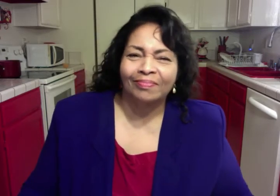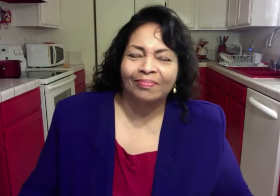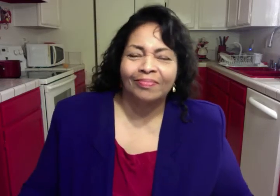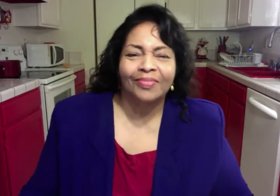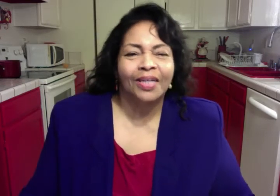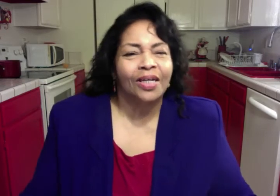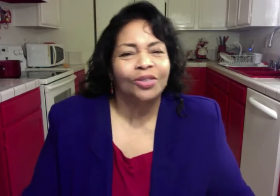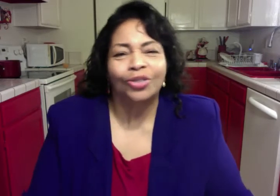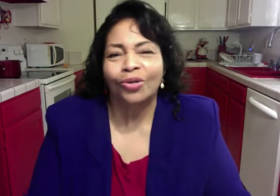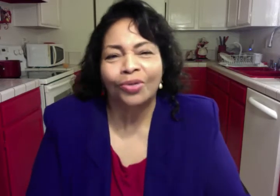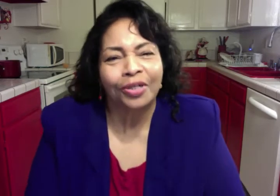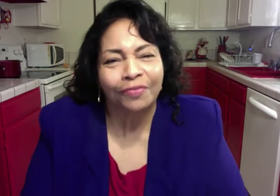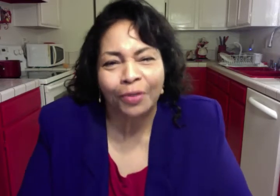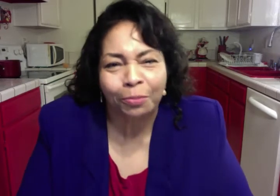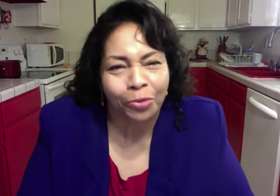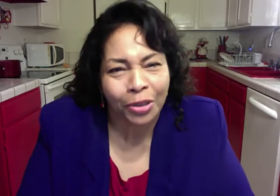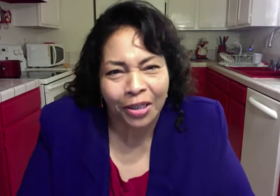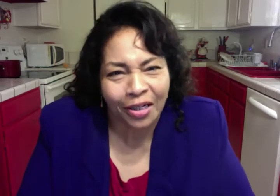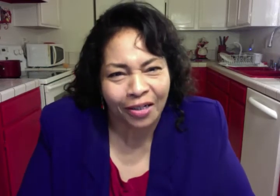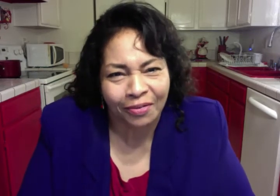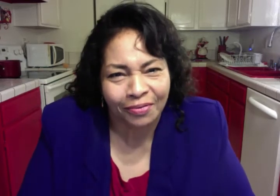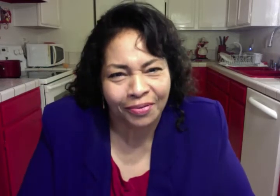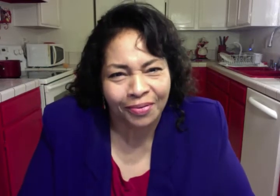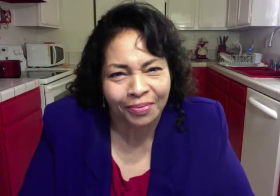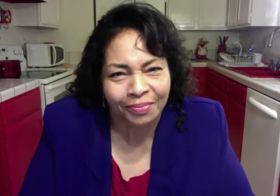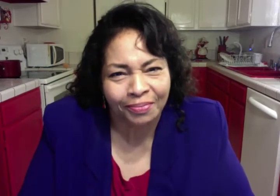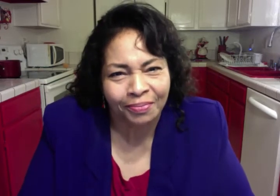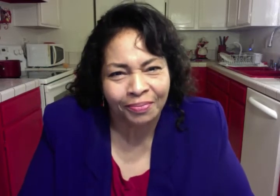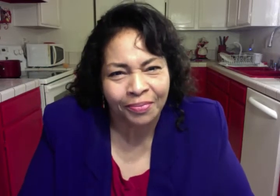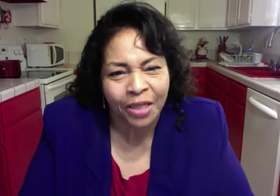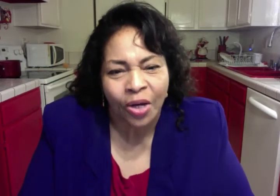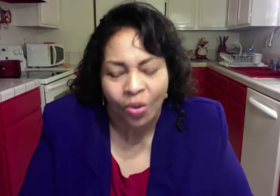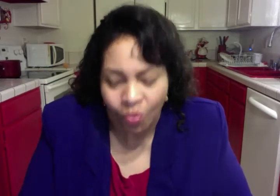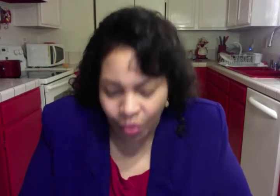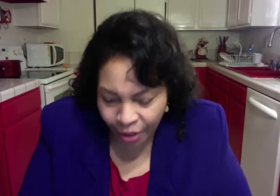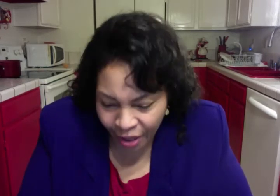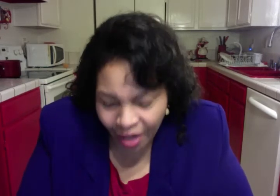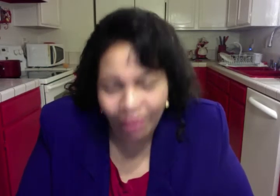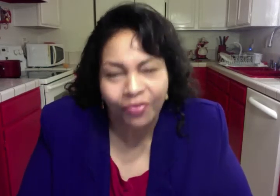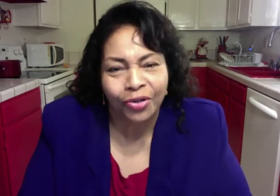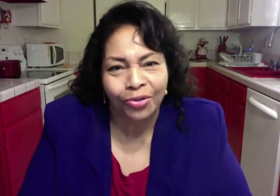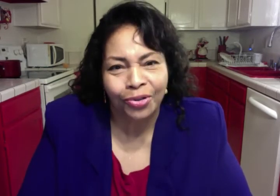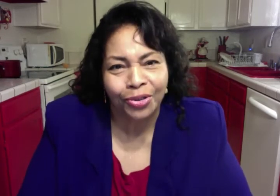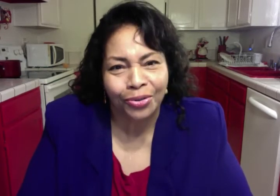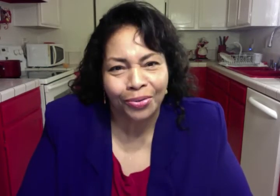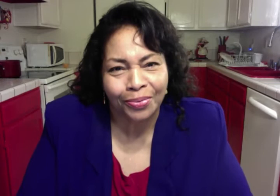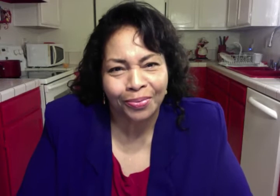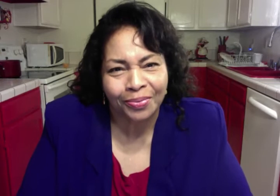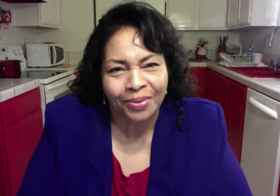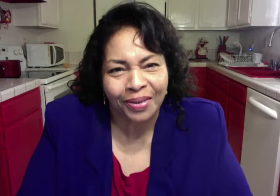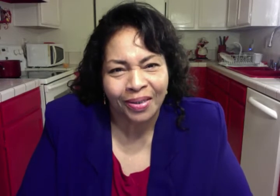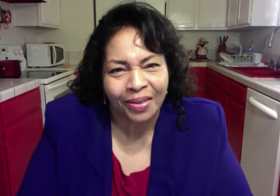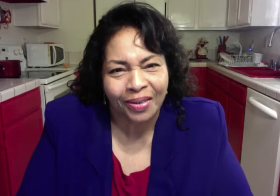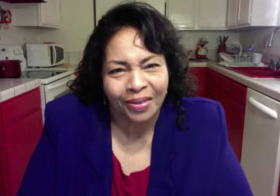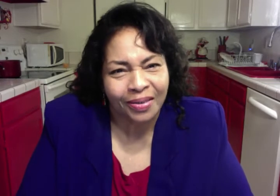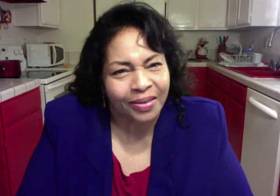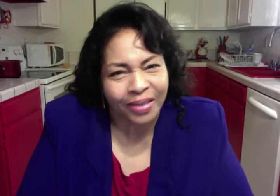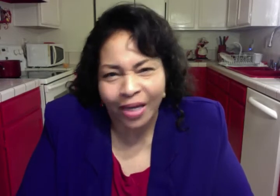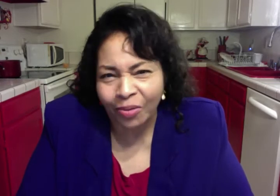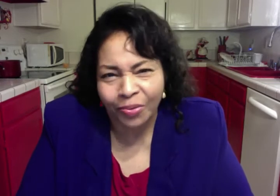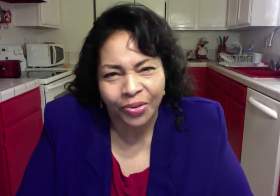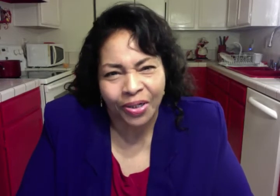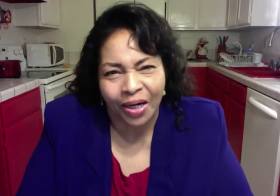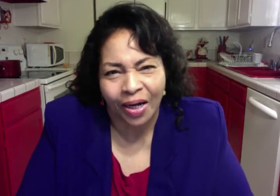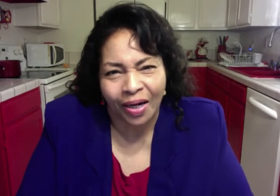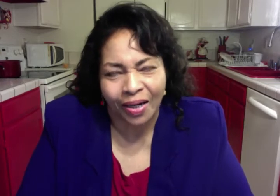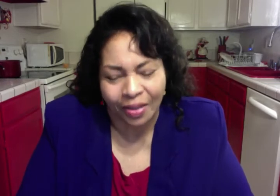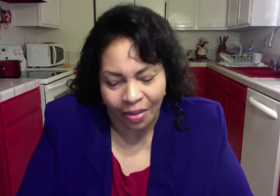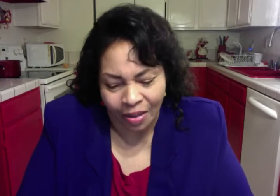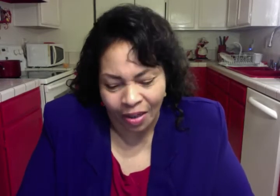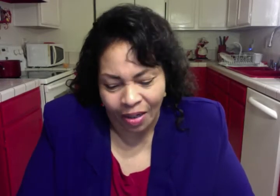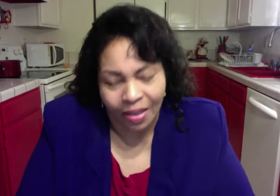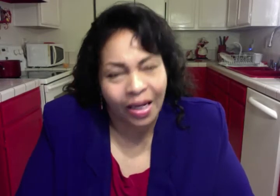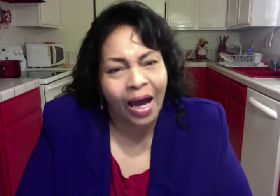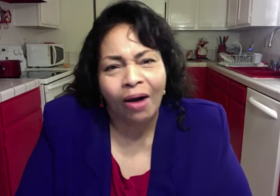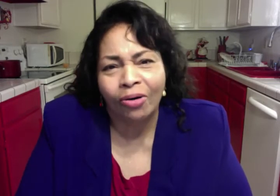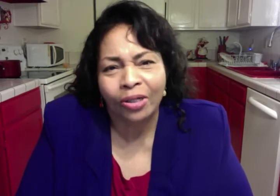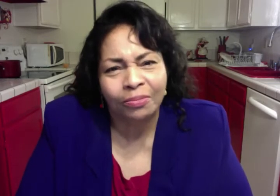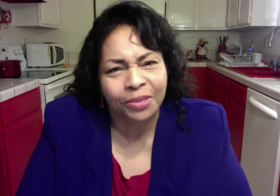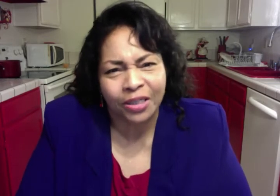Don't give up on love Whatever you do Stay with God Allow him to